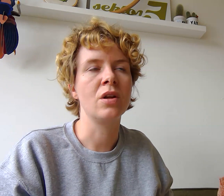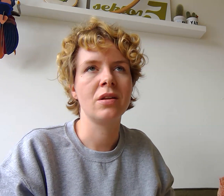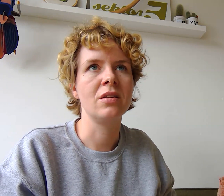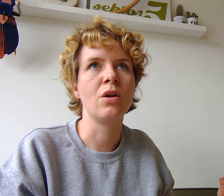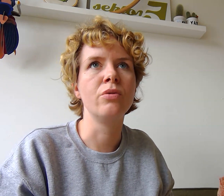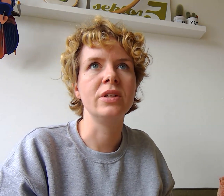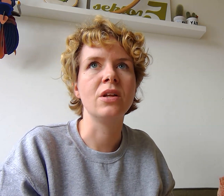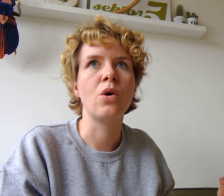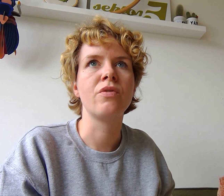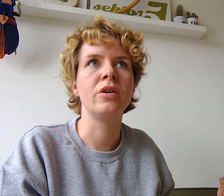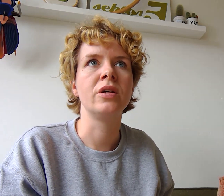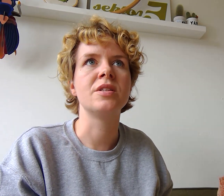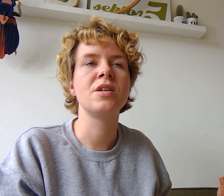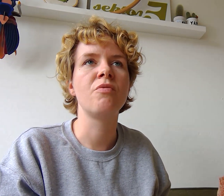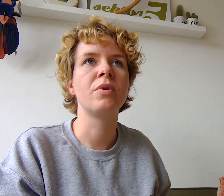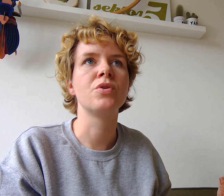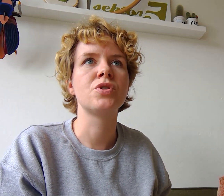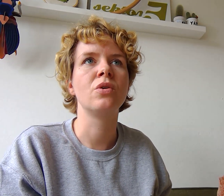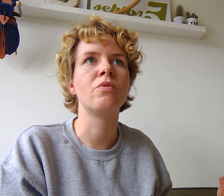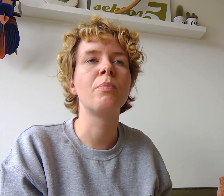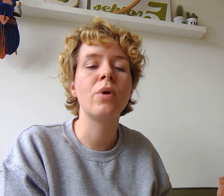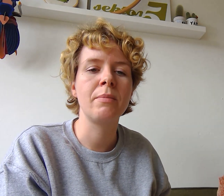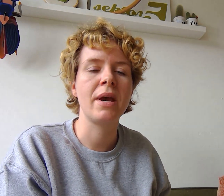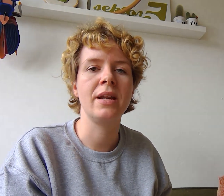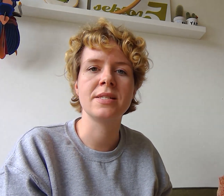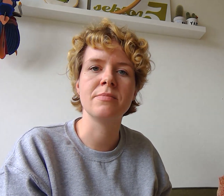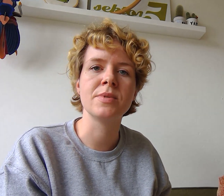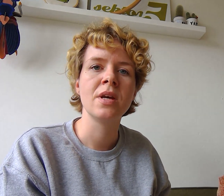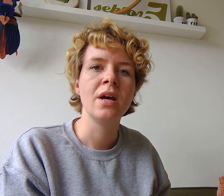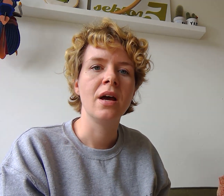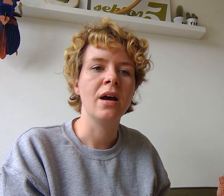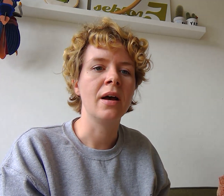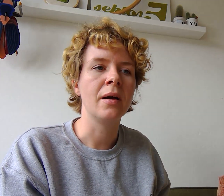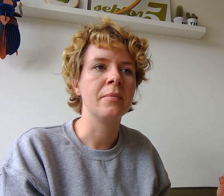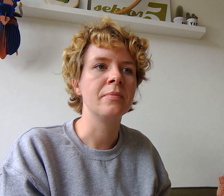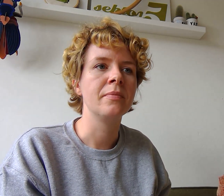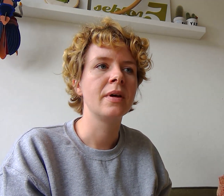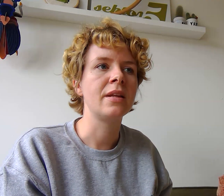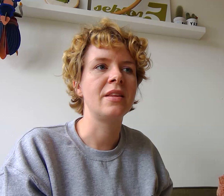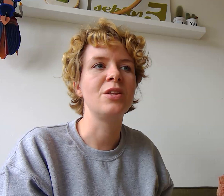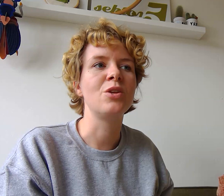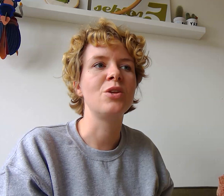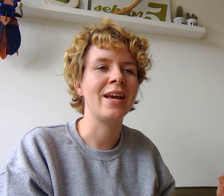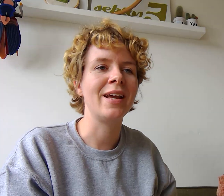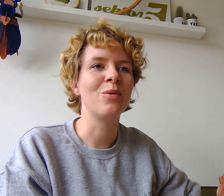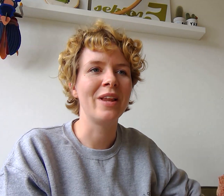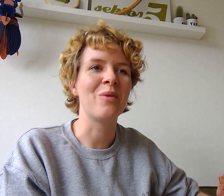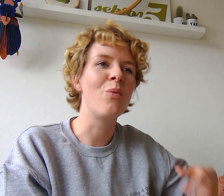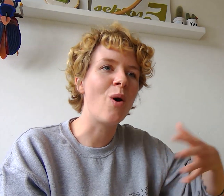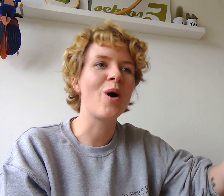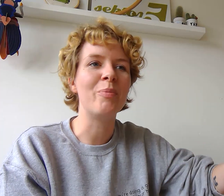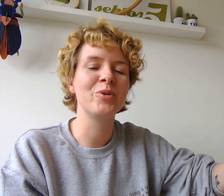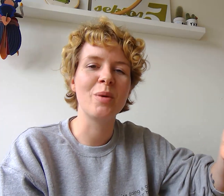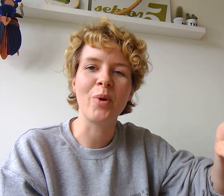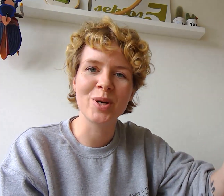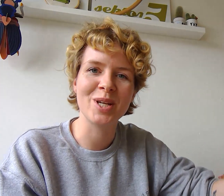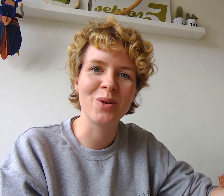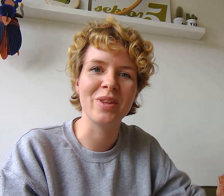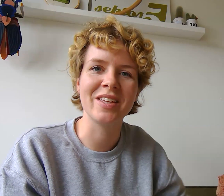Not only the code of conduct itself, but also the reporting mechanisms that they don't say like walk up to the person with